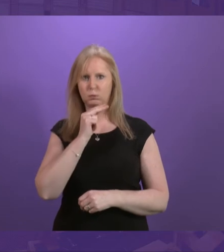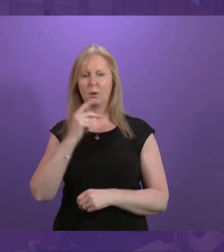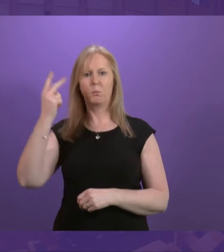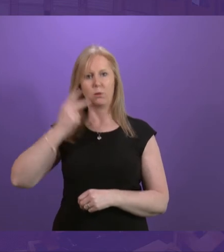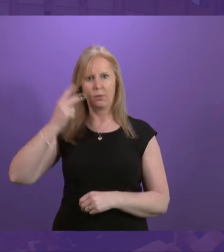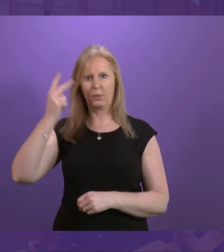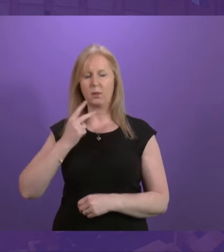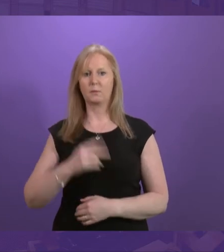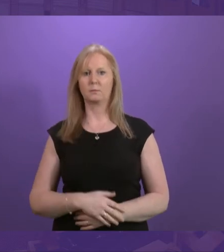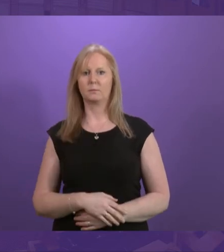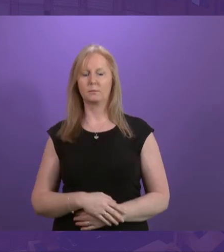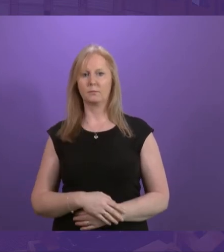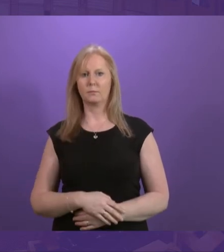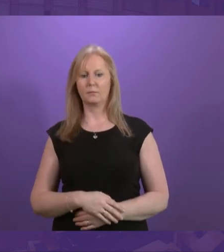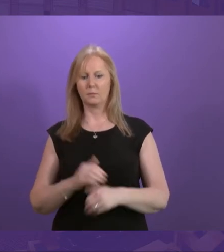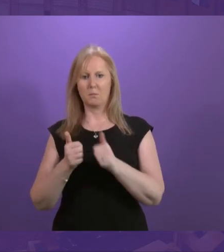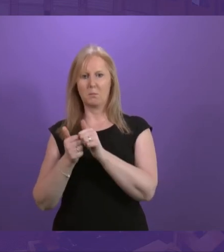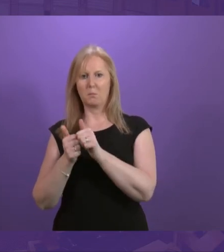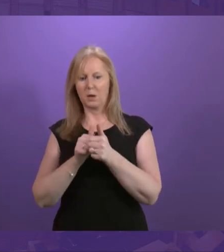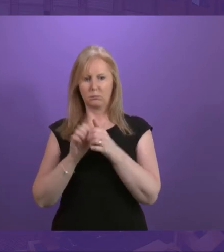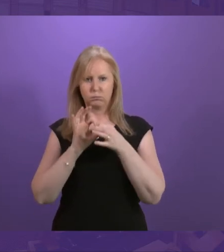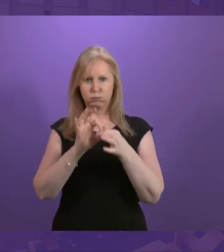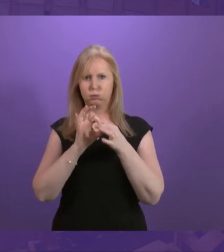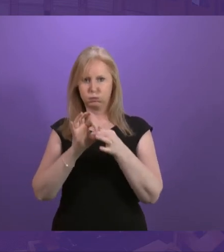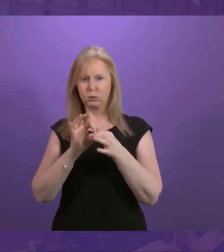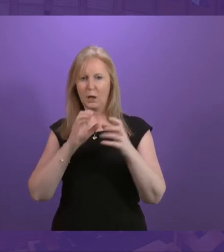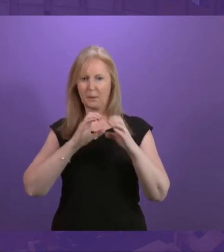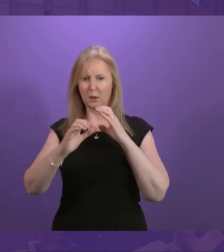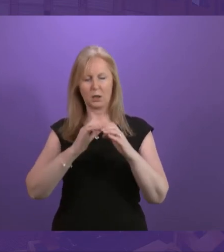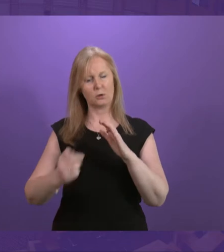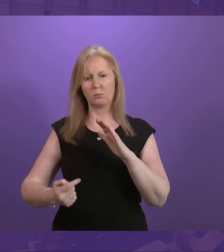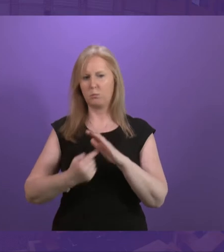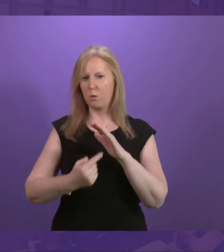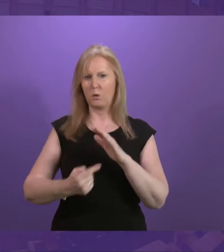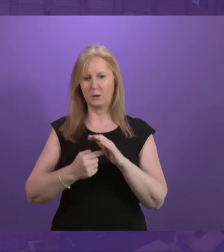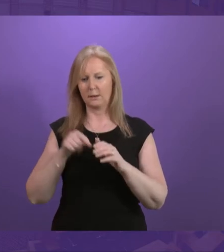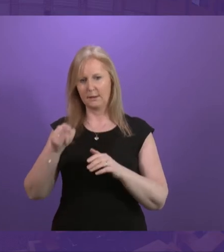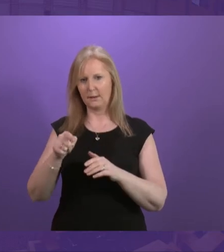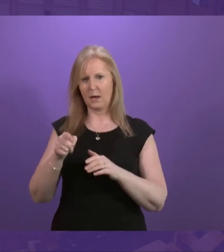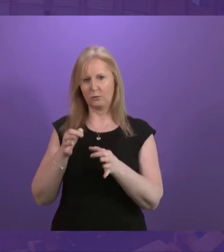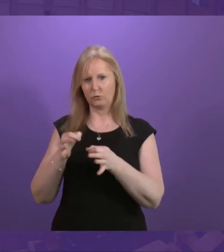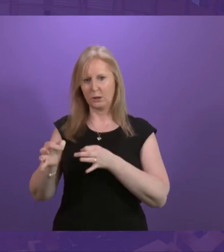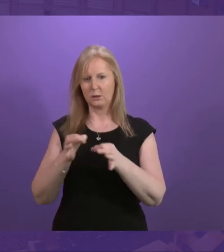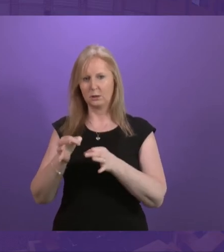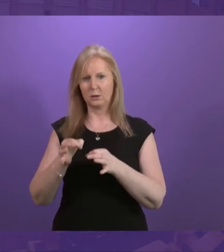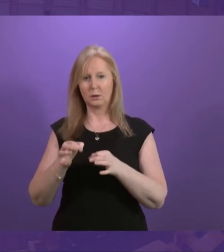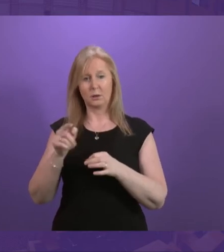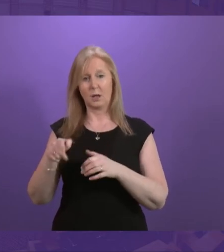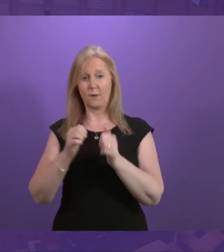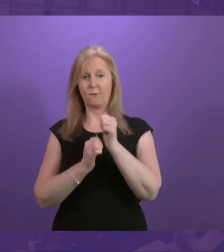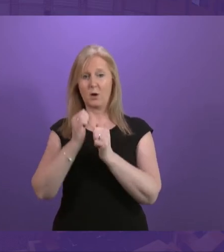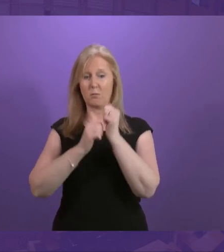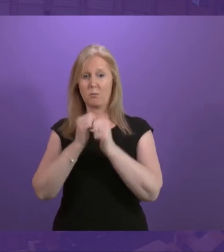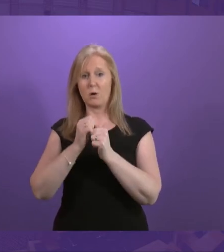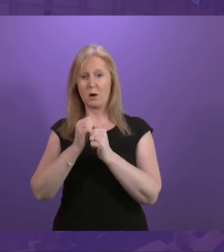Partnerships and communication are crucial to the effectiveness of See, Hear. This strategic framework recommends that